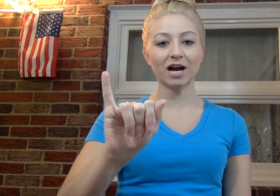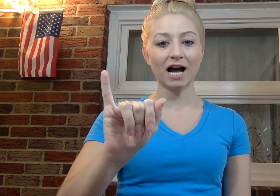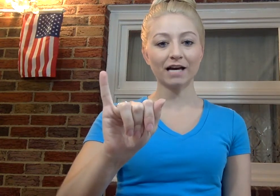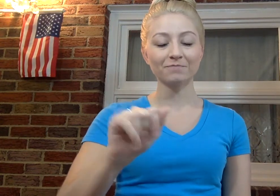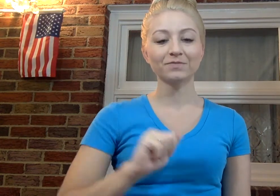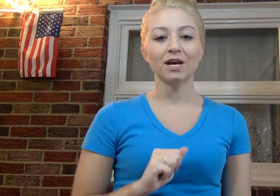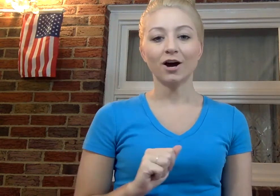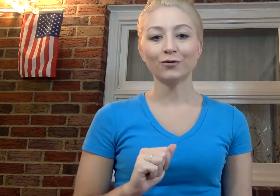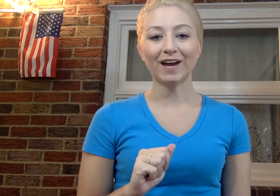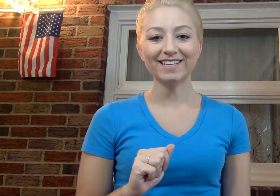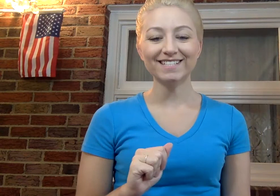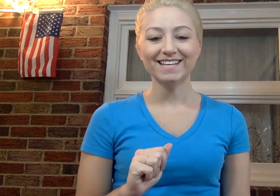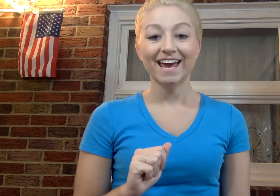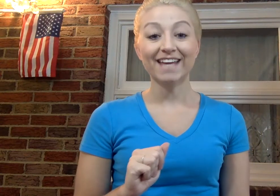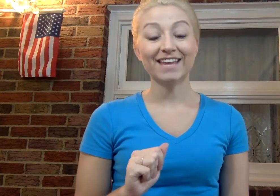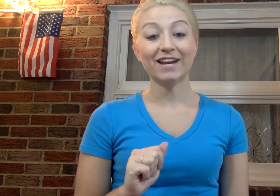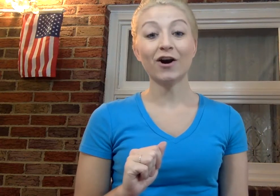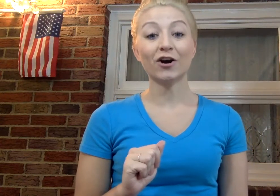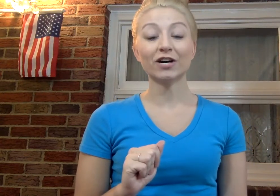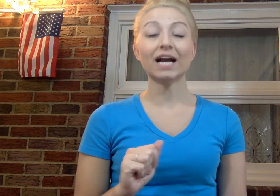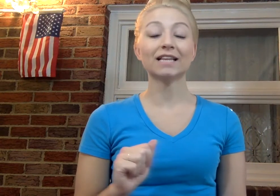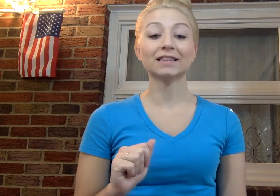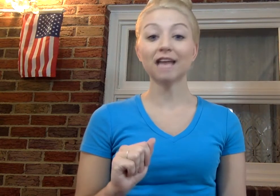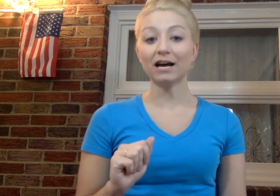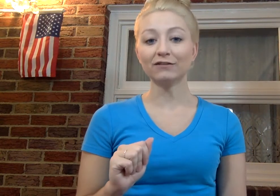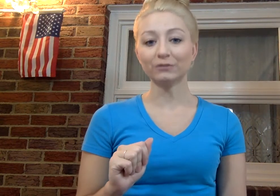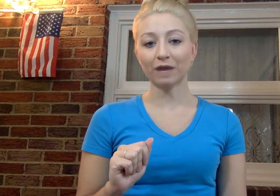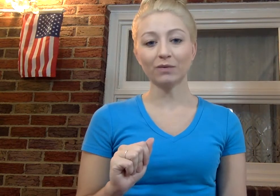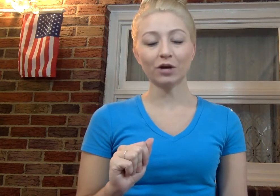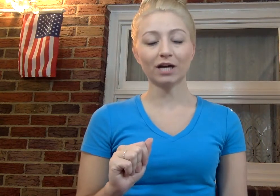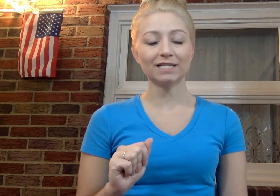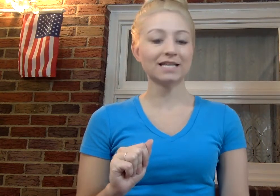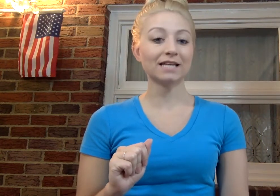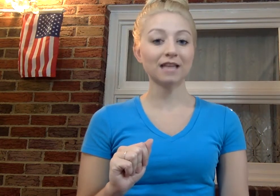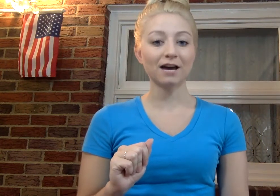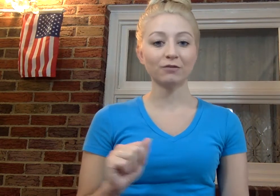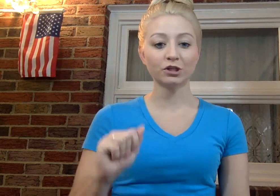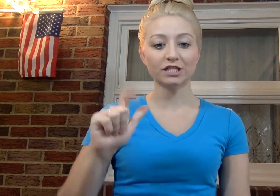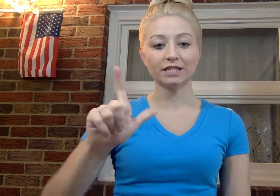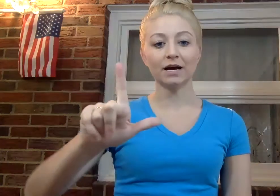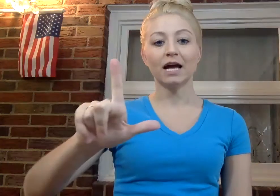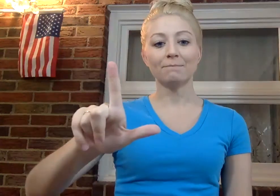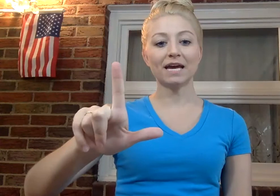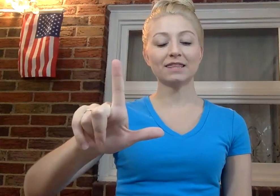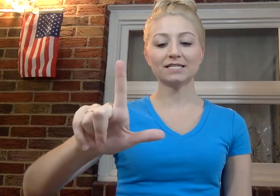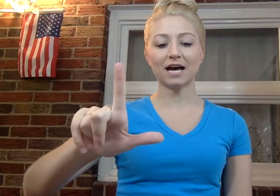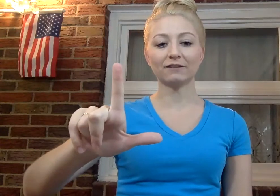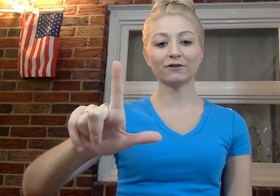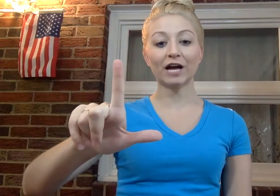I, all right? And then our love, right? We're not going to say love, we're just going to make the sign for